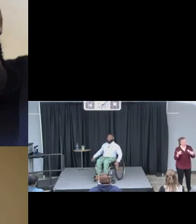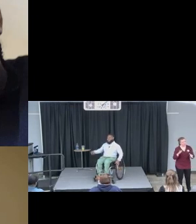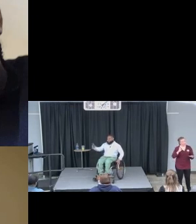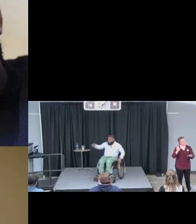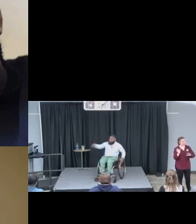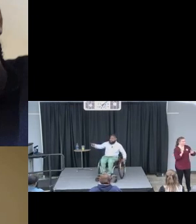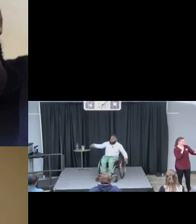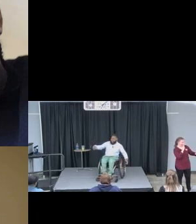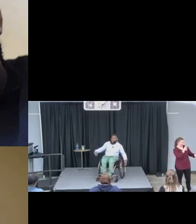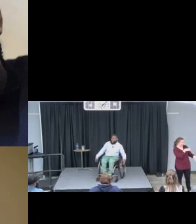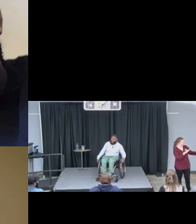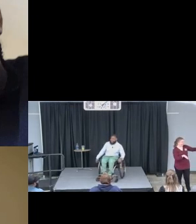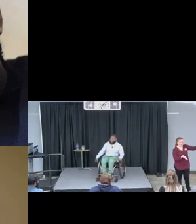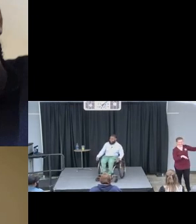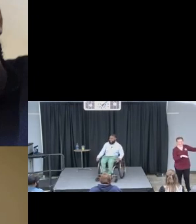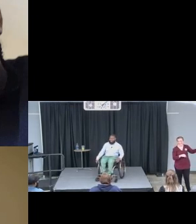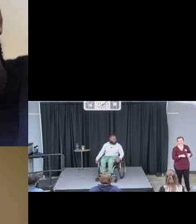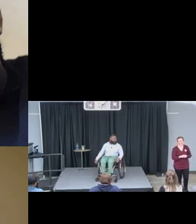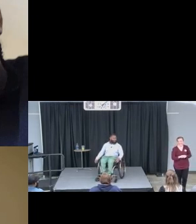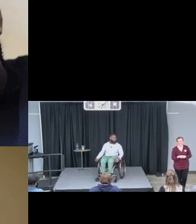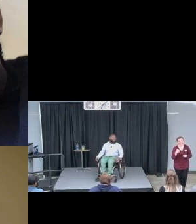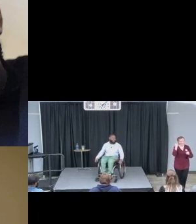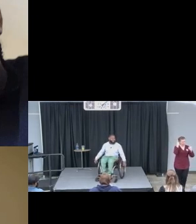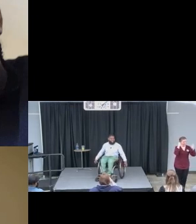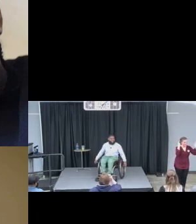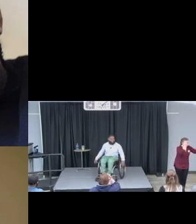it's like, I feel you now. I got you, right?